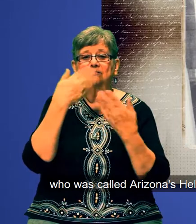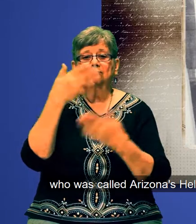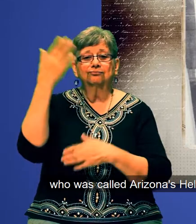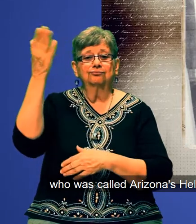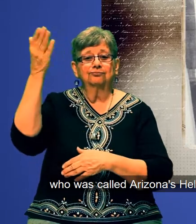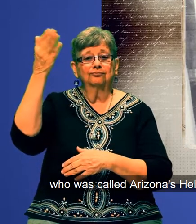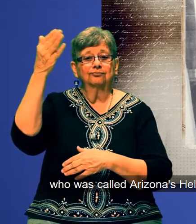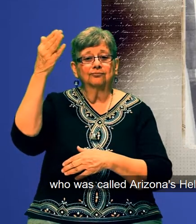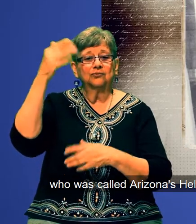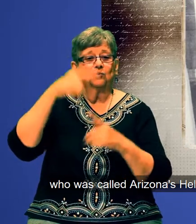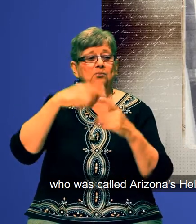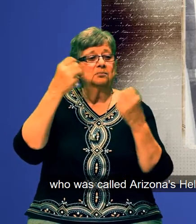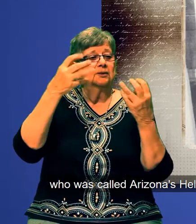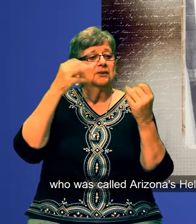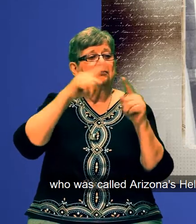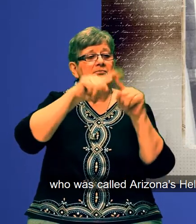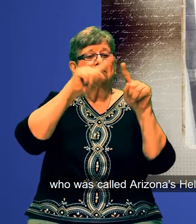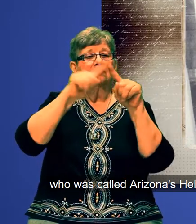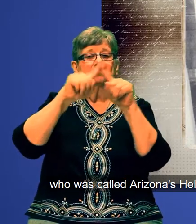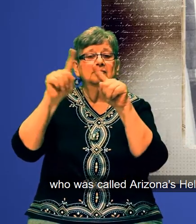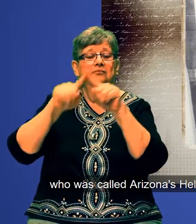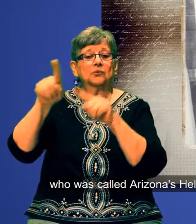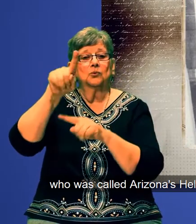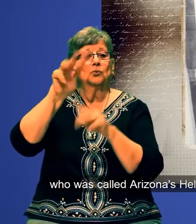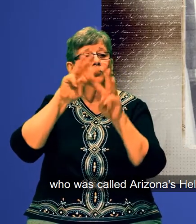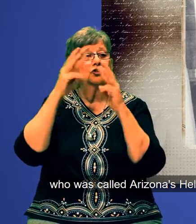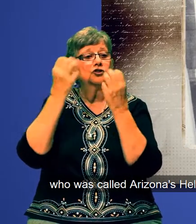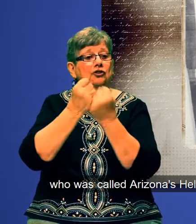She is well known for presenting at different workshops.